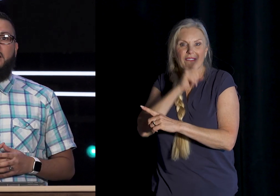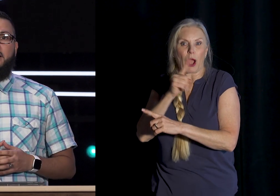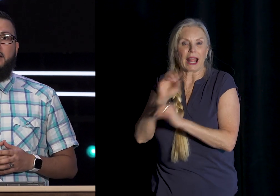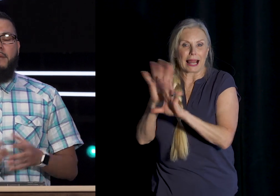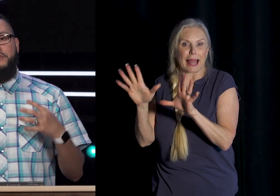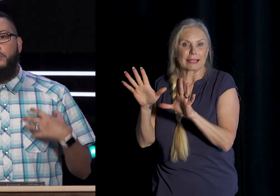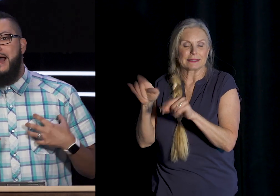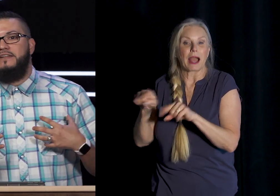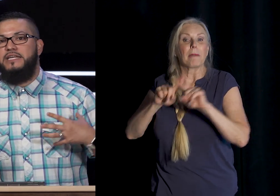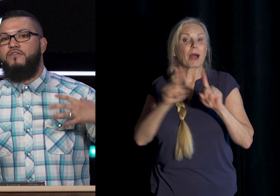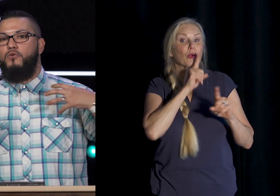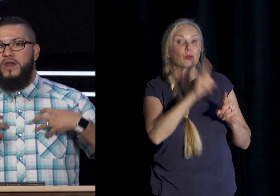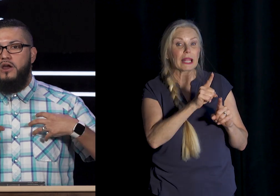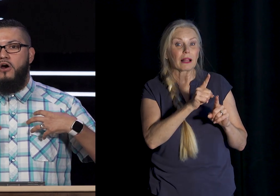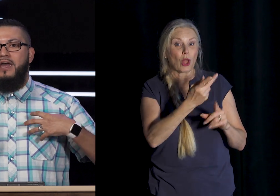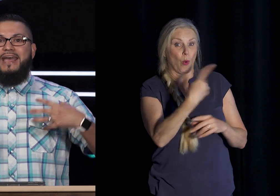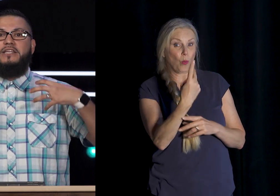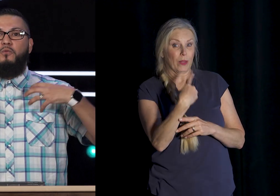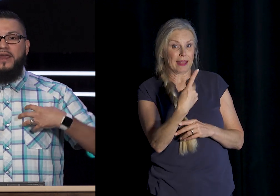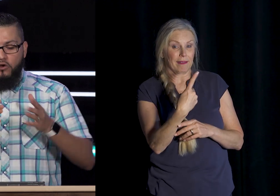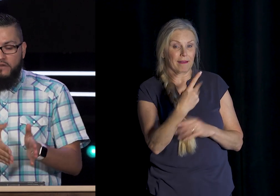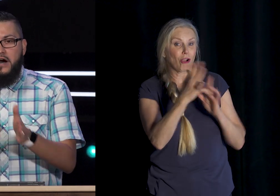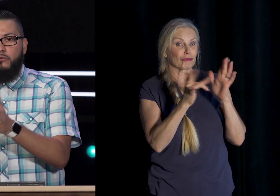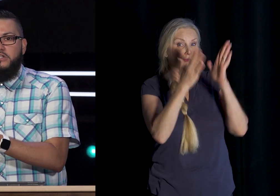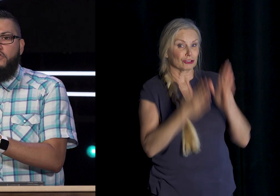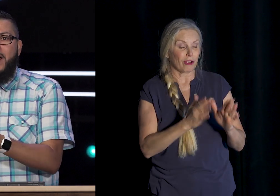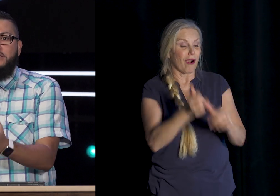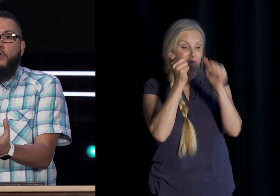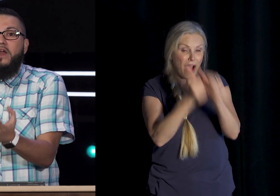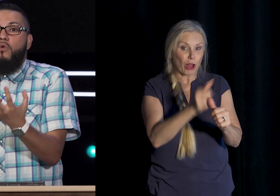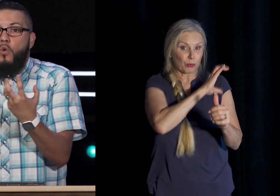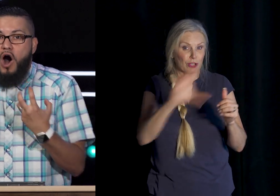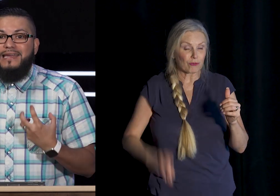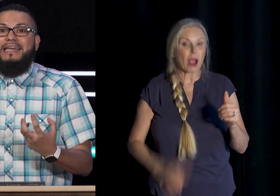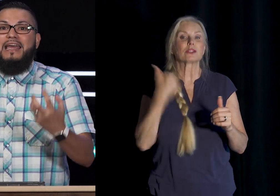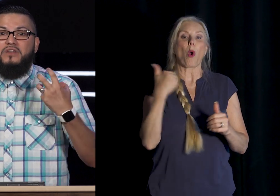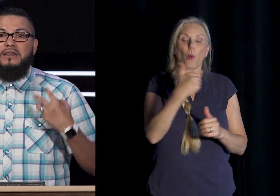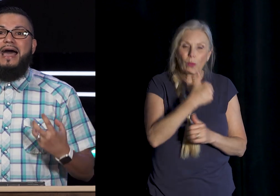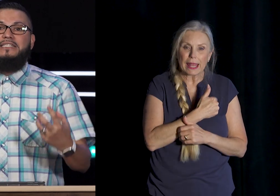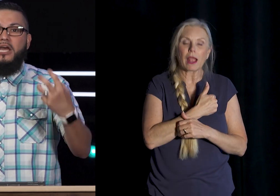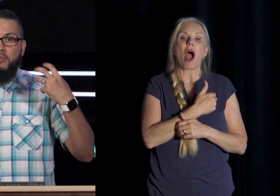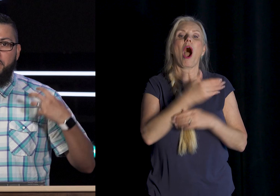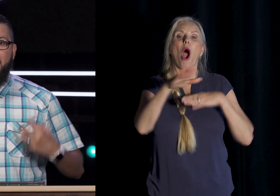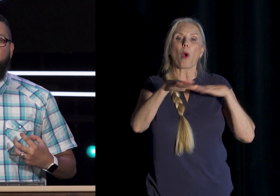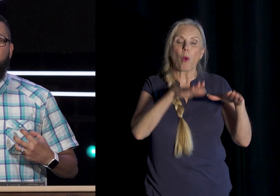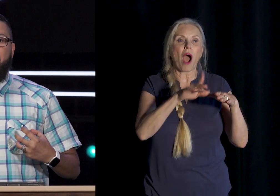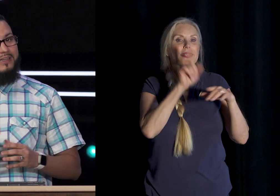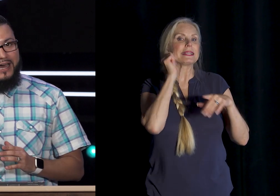light But the reality Of who we are Is that we Who are followers Of Christ We are walking In the light Perpetually Not